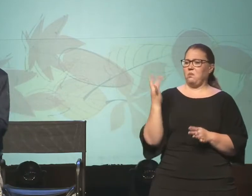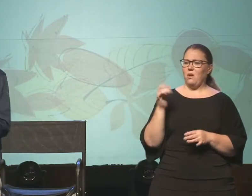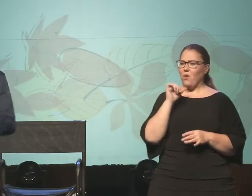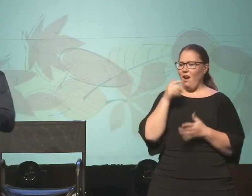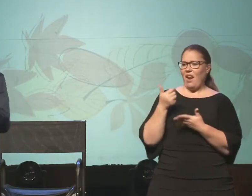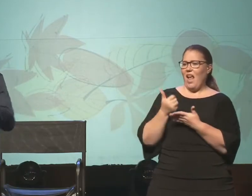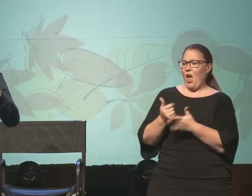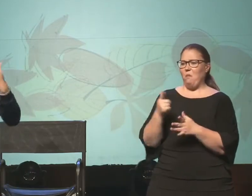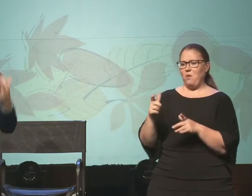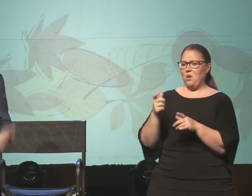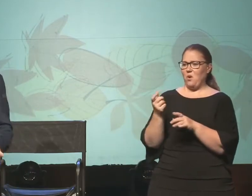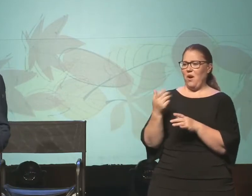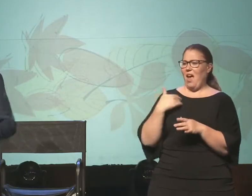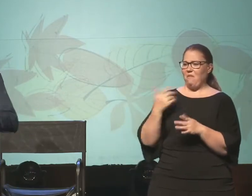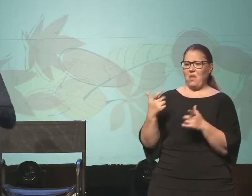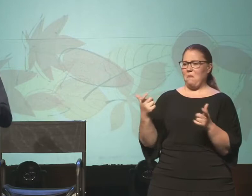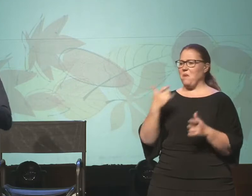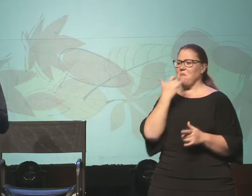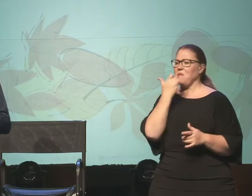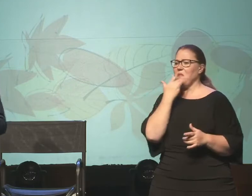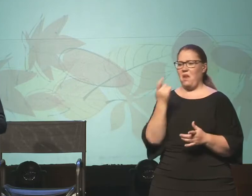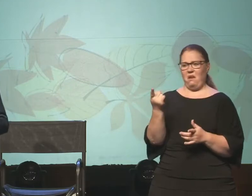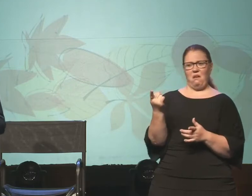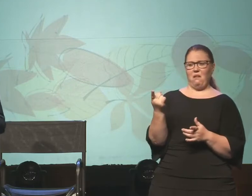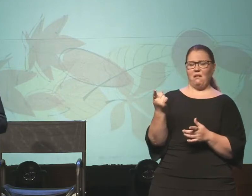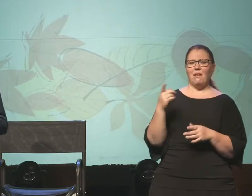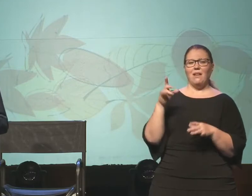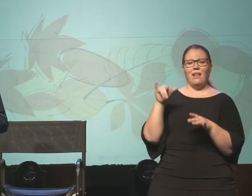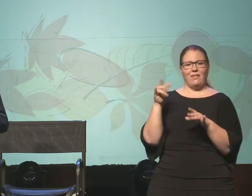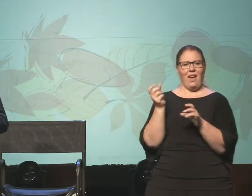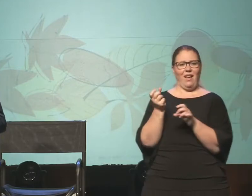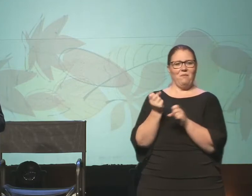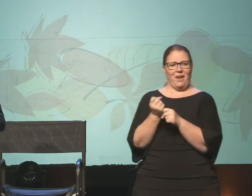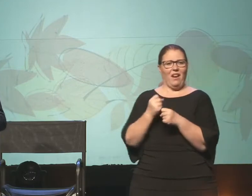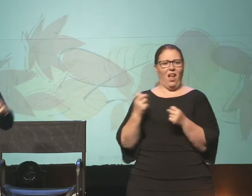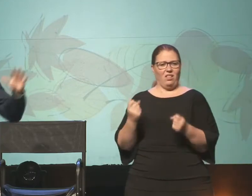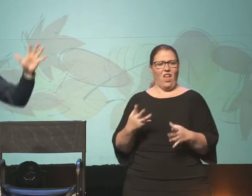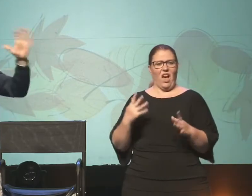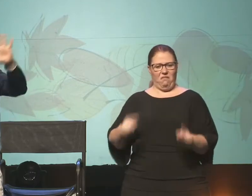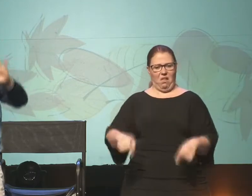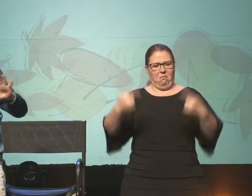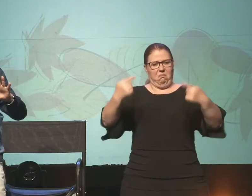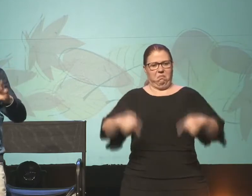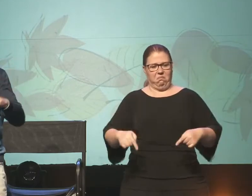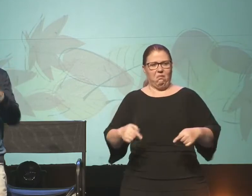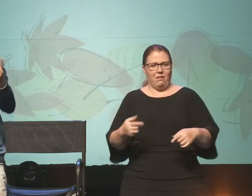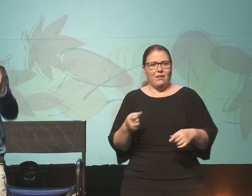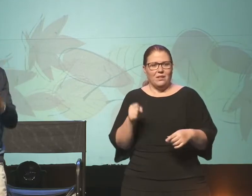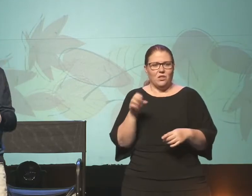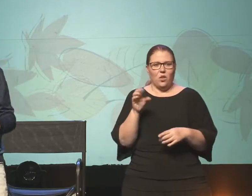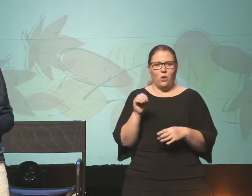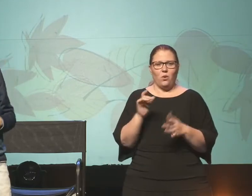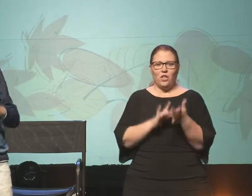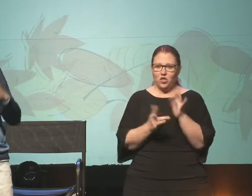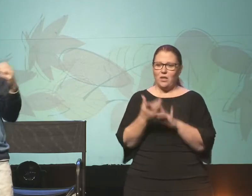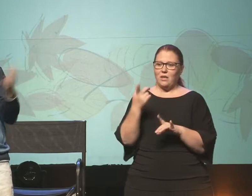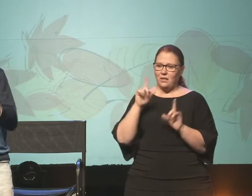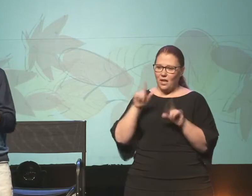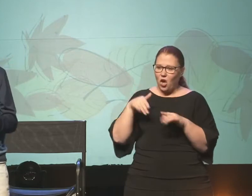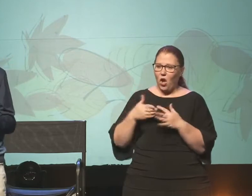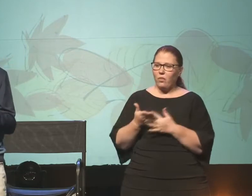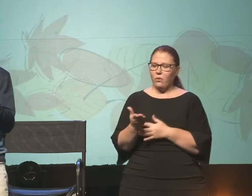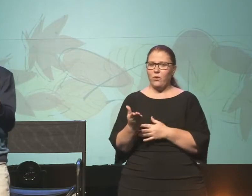help you make a huge mistake. And it produced all kinds of animosity. So Jesus had come through. And by the way, when the